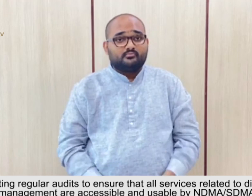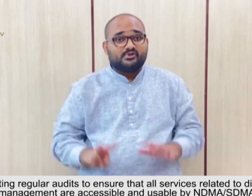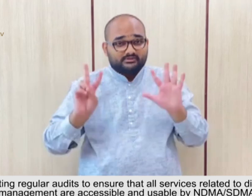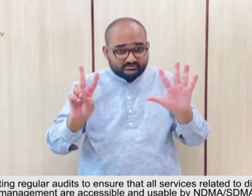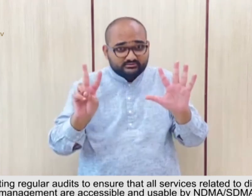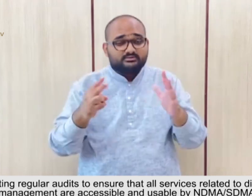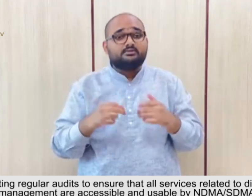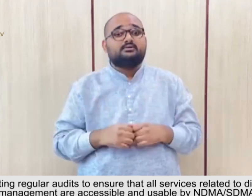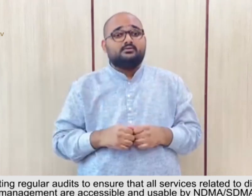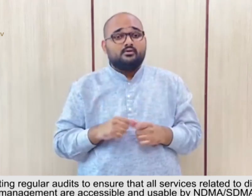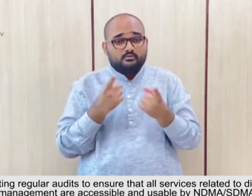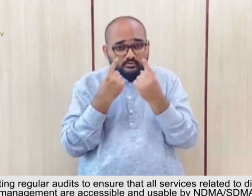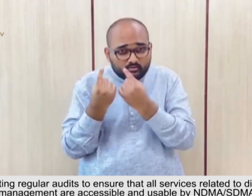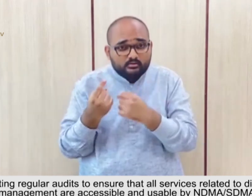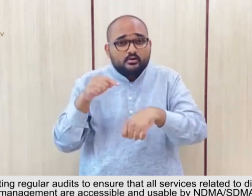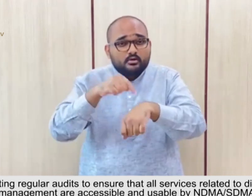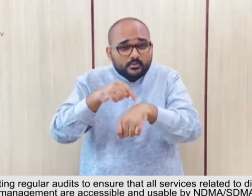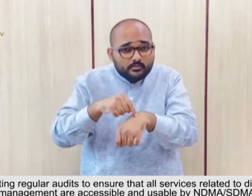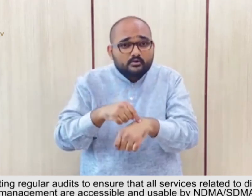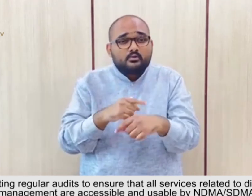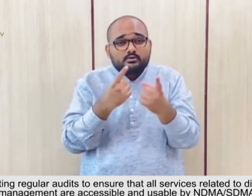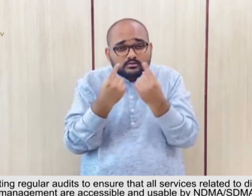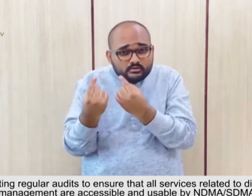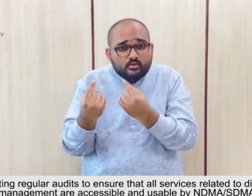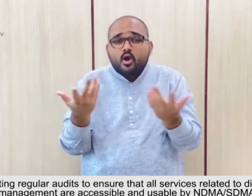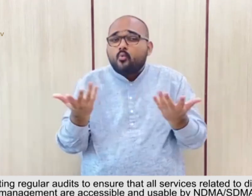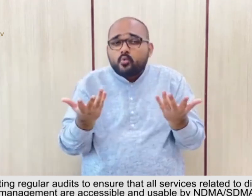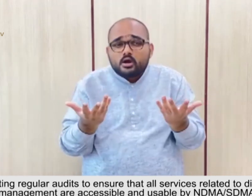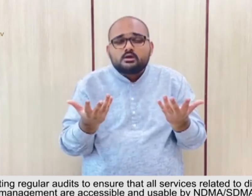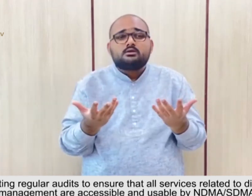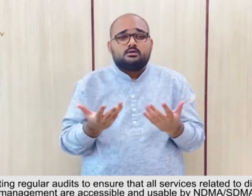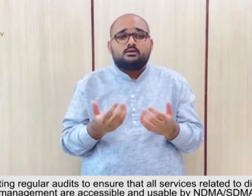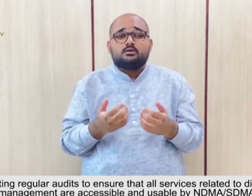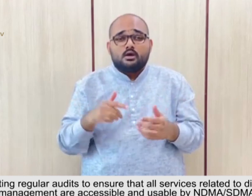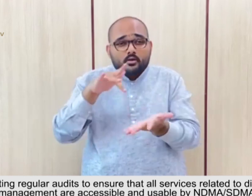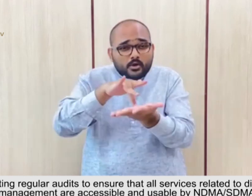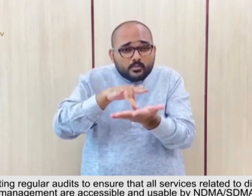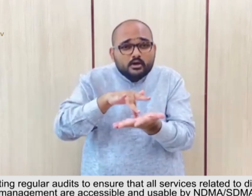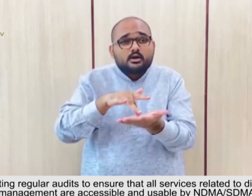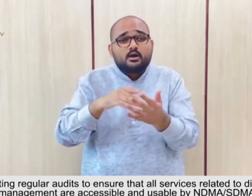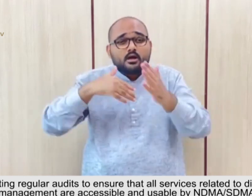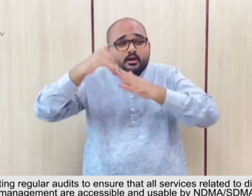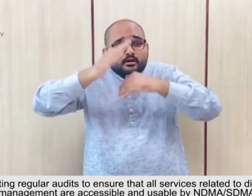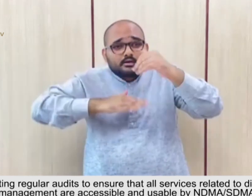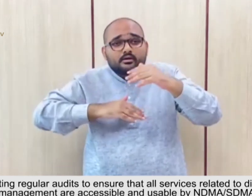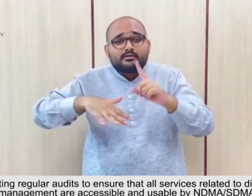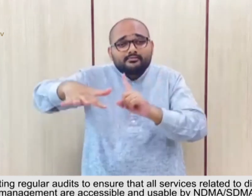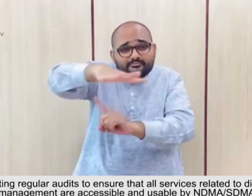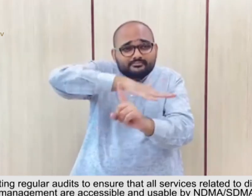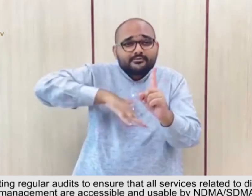Conducting regular audits to ensure